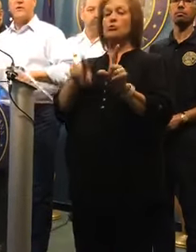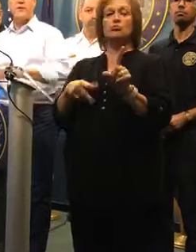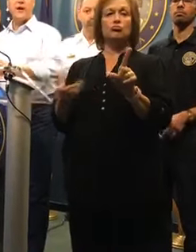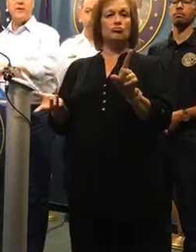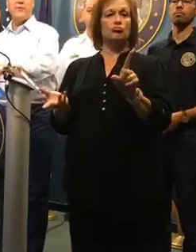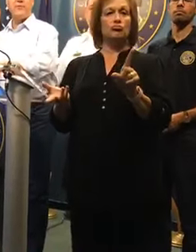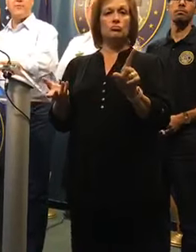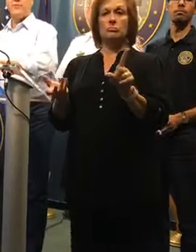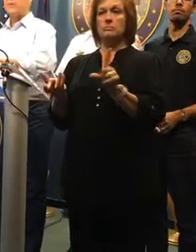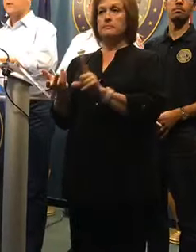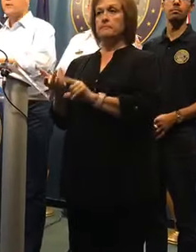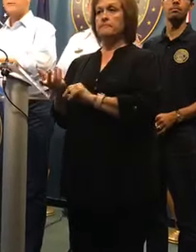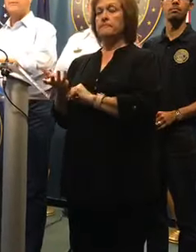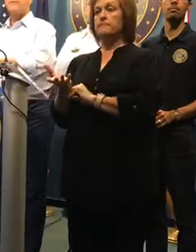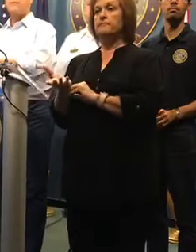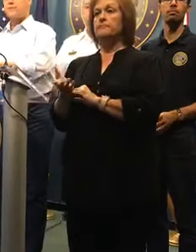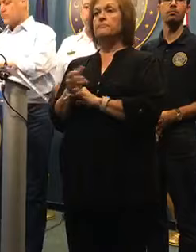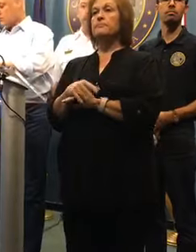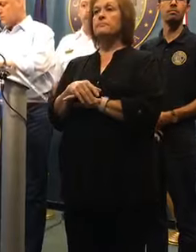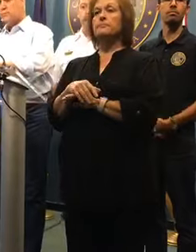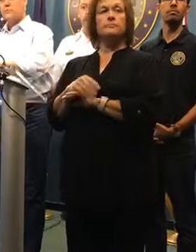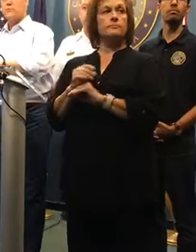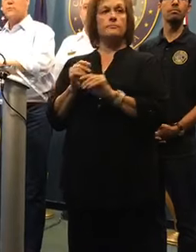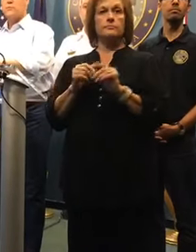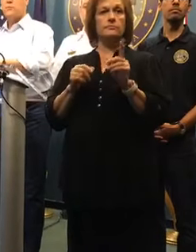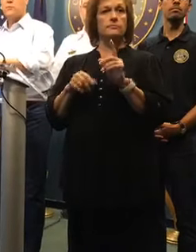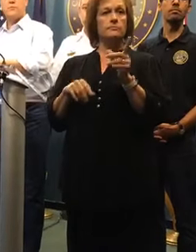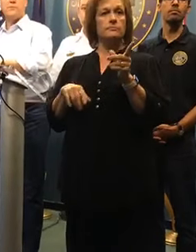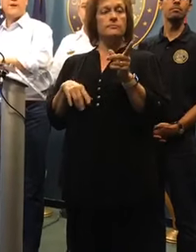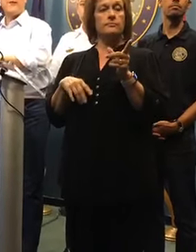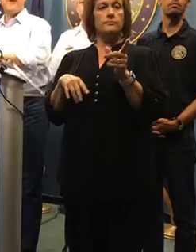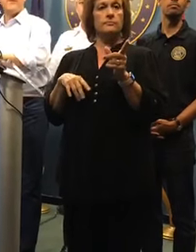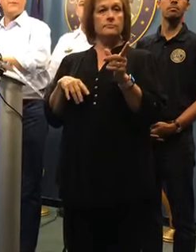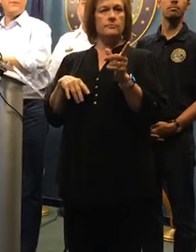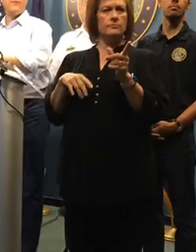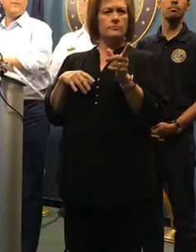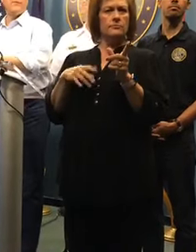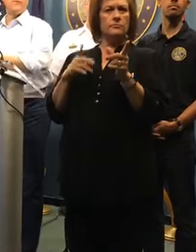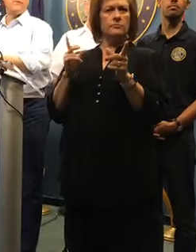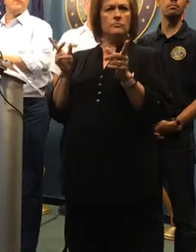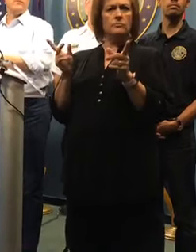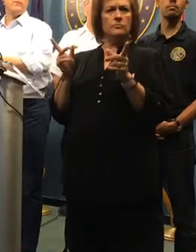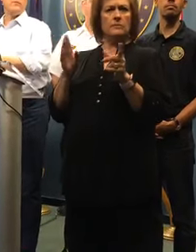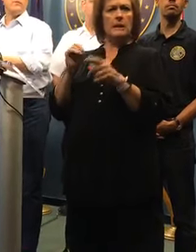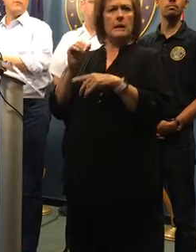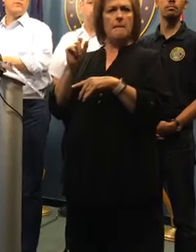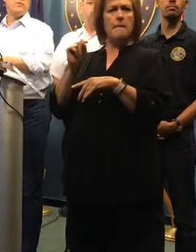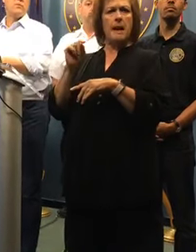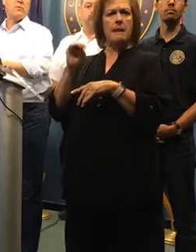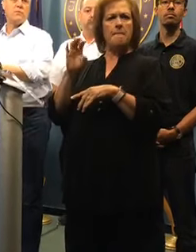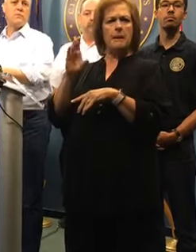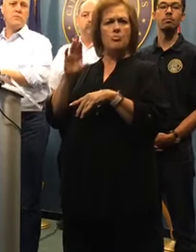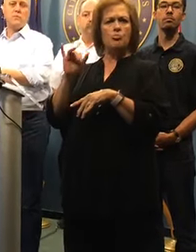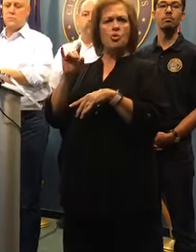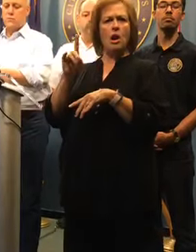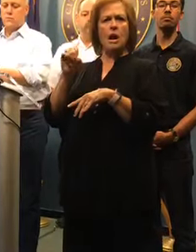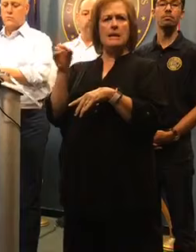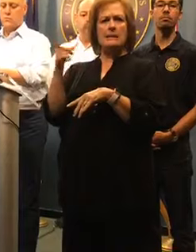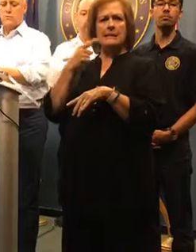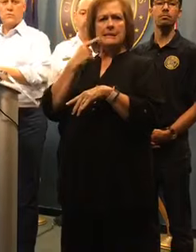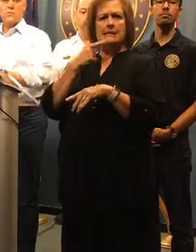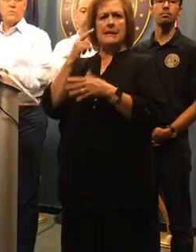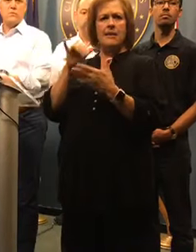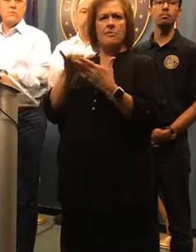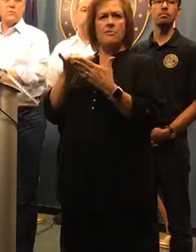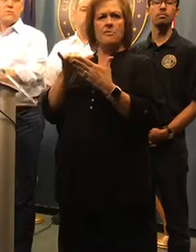questions that you have. Go ahead, Jeff. So, Matt McBride is saying that his read of